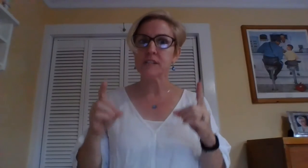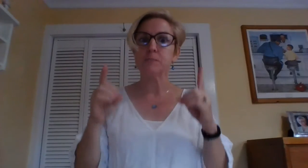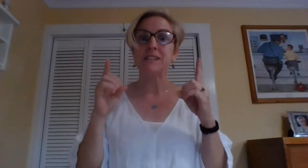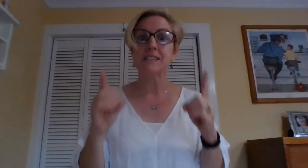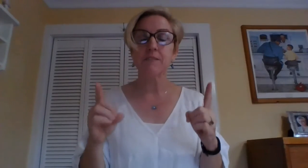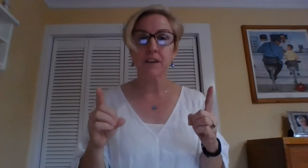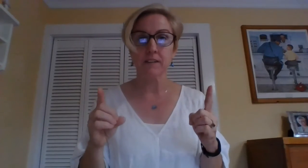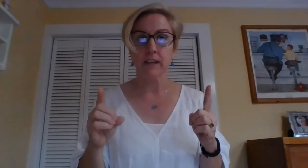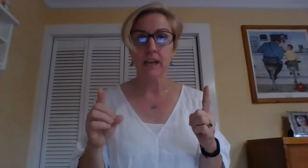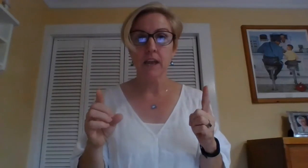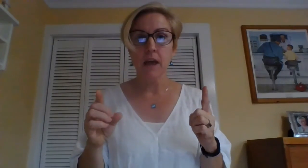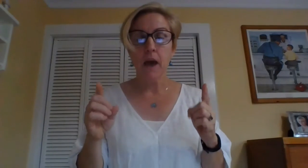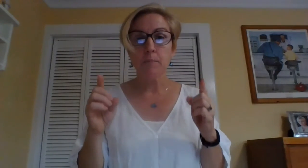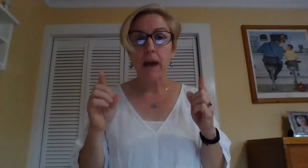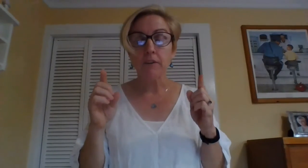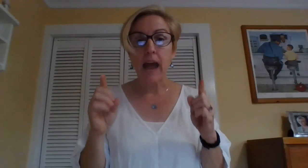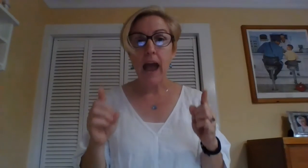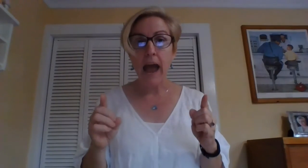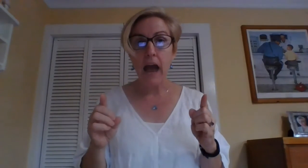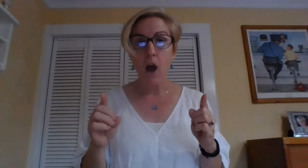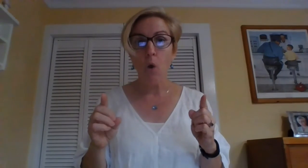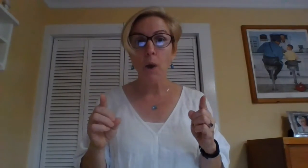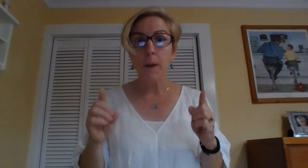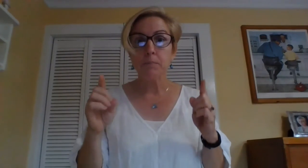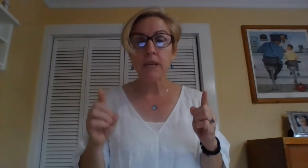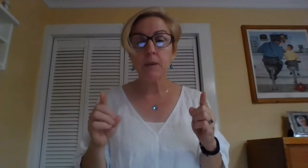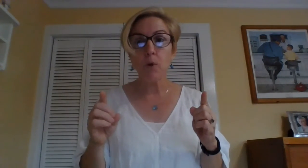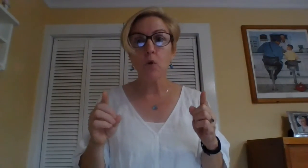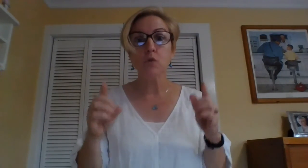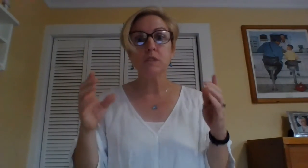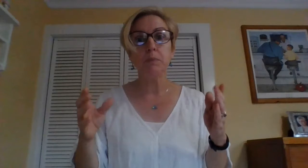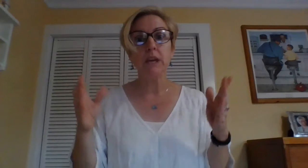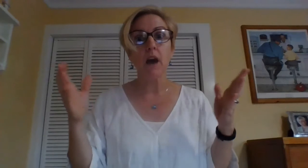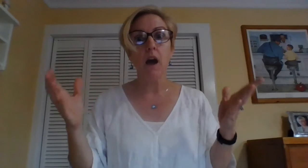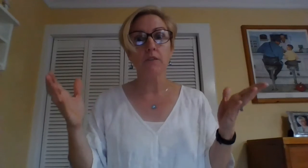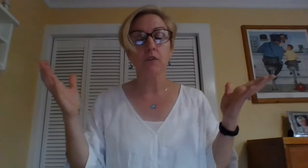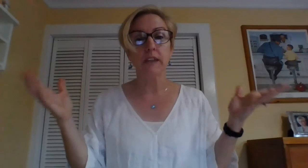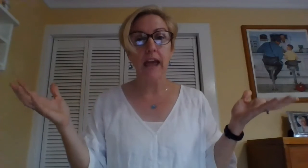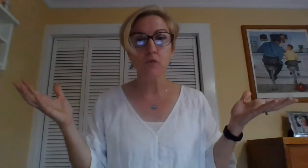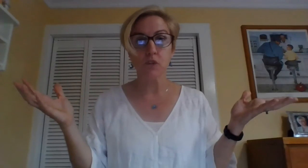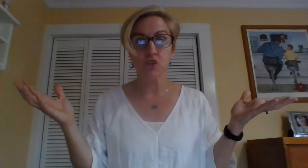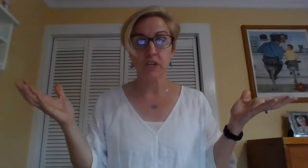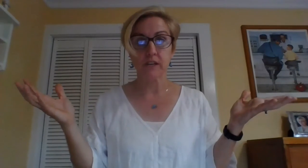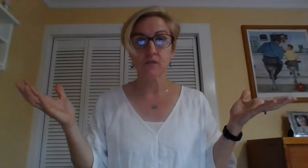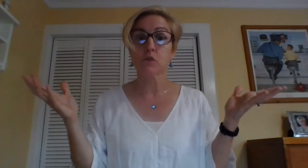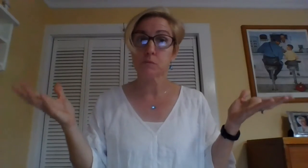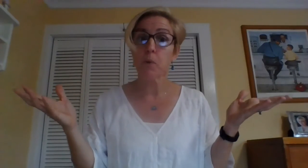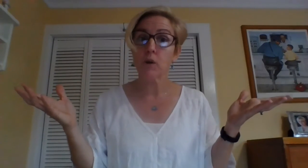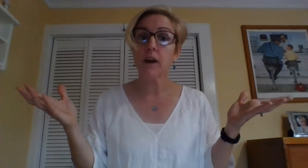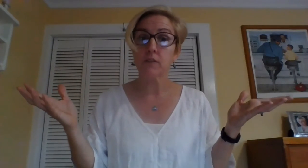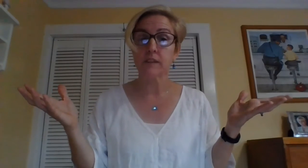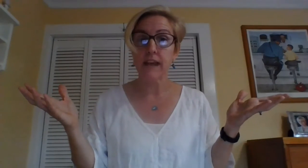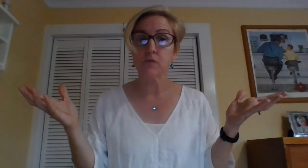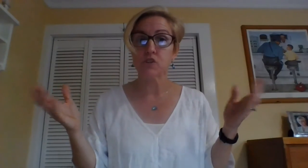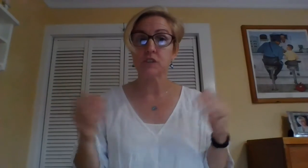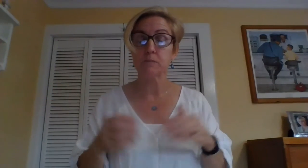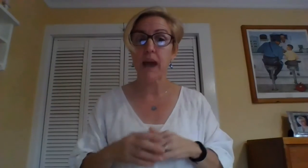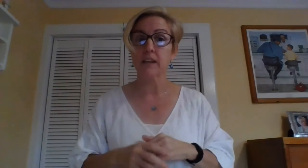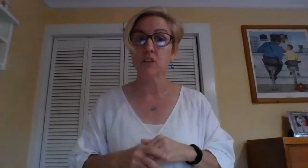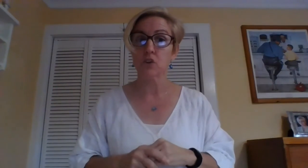specifically about how people who speak other languages or spoke other languages back in the